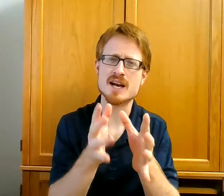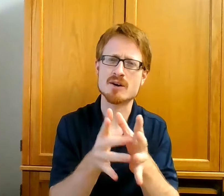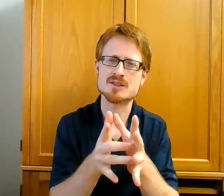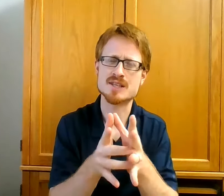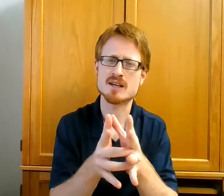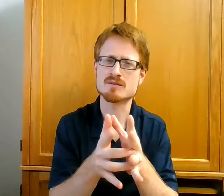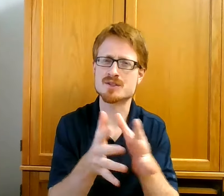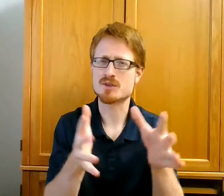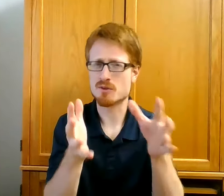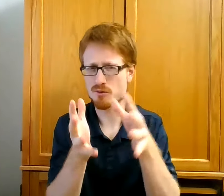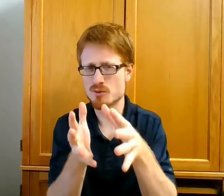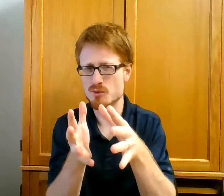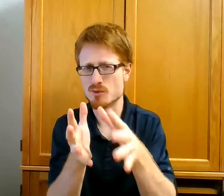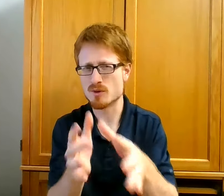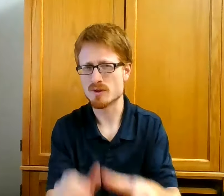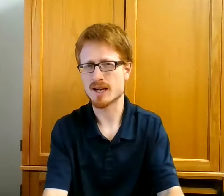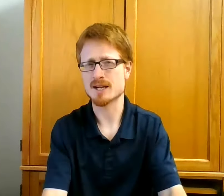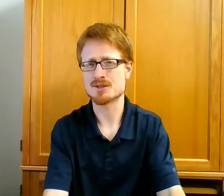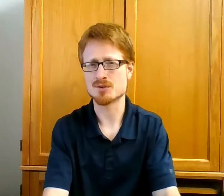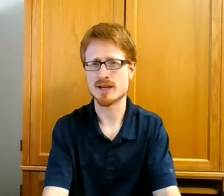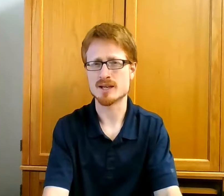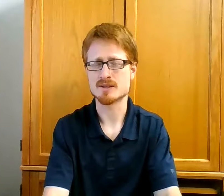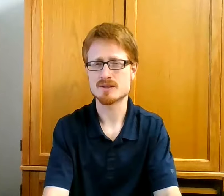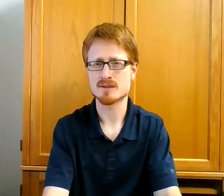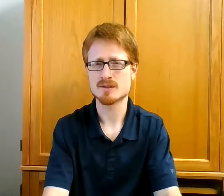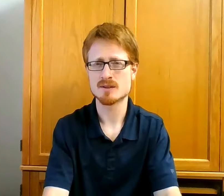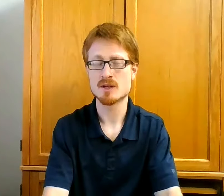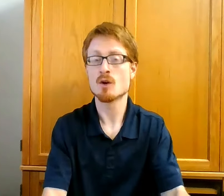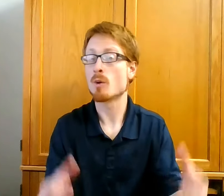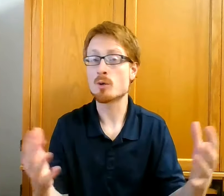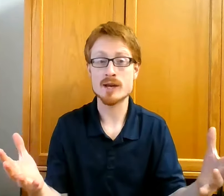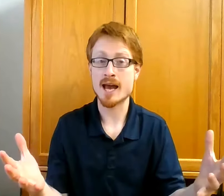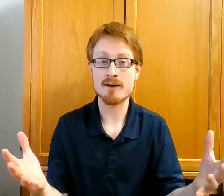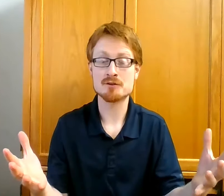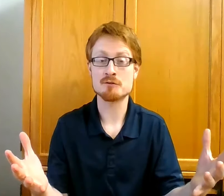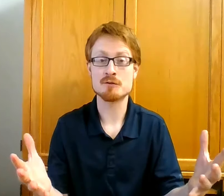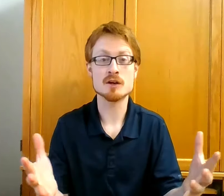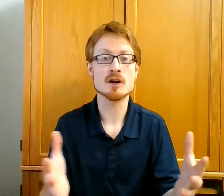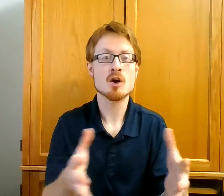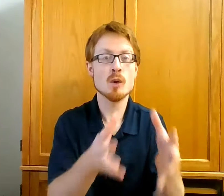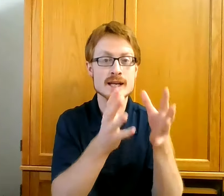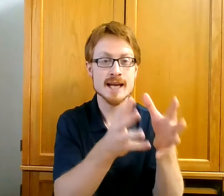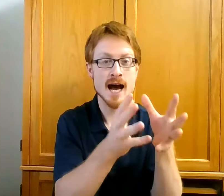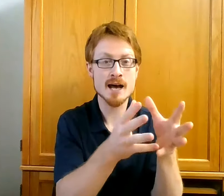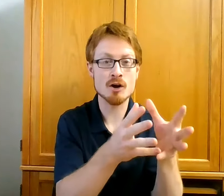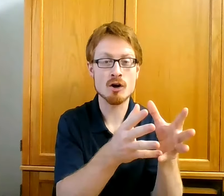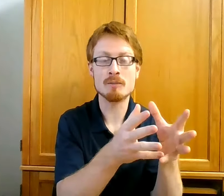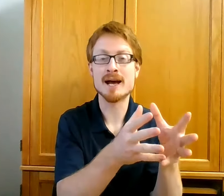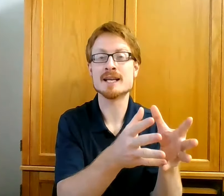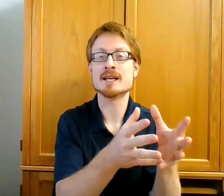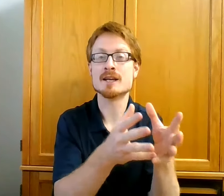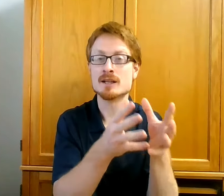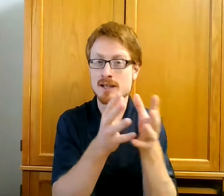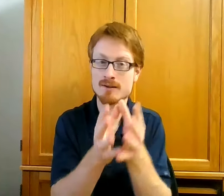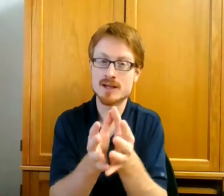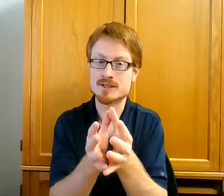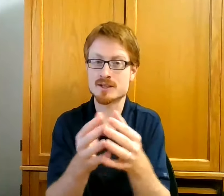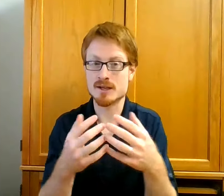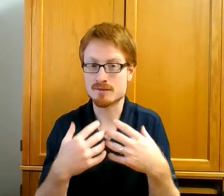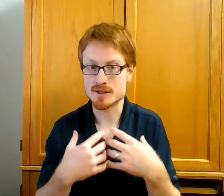ourselves through God's grace. What do we have to fear when God Almighty loved us enough to